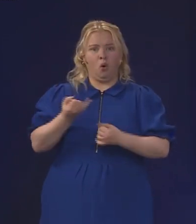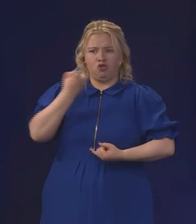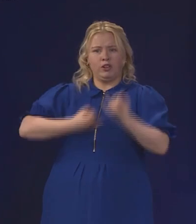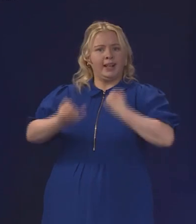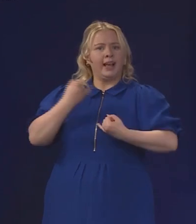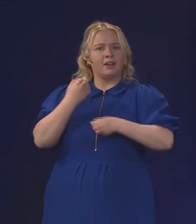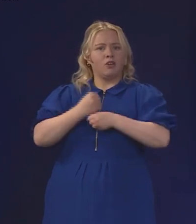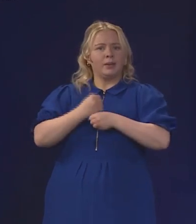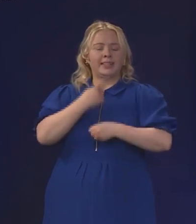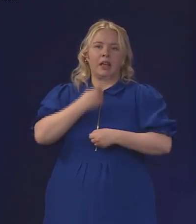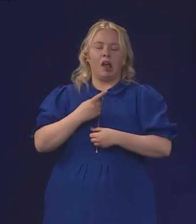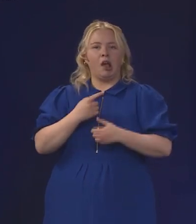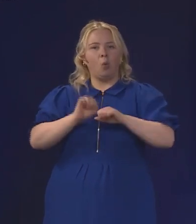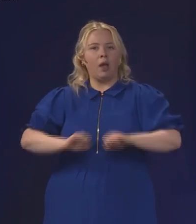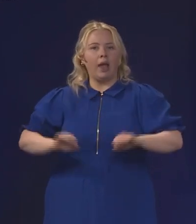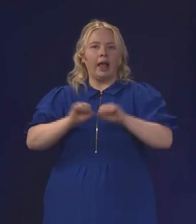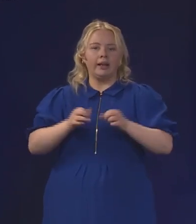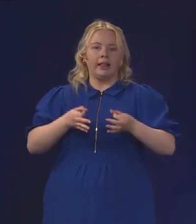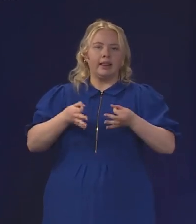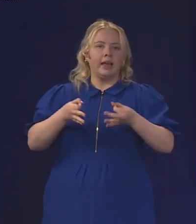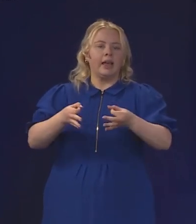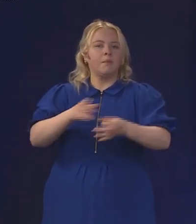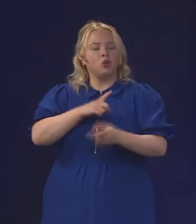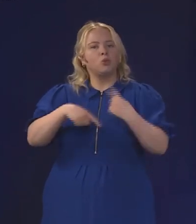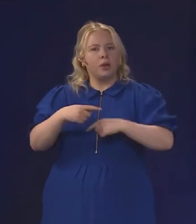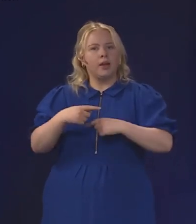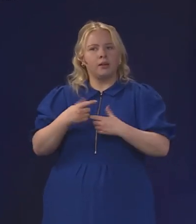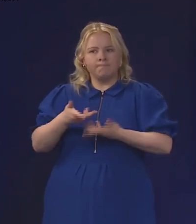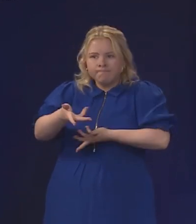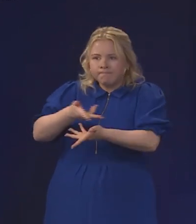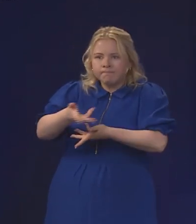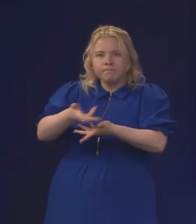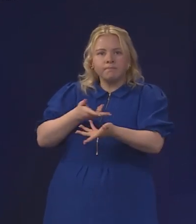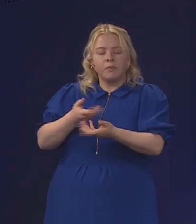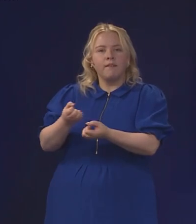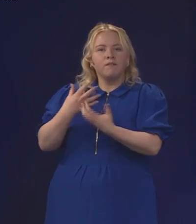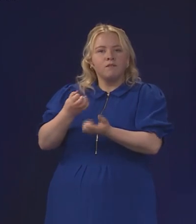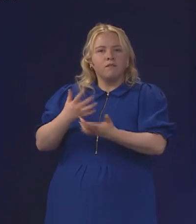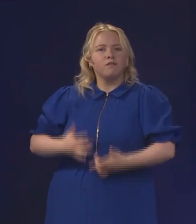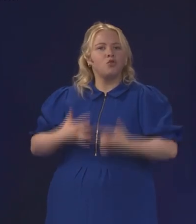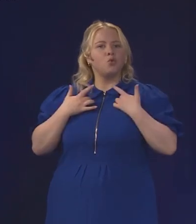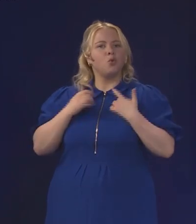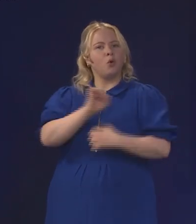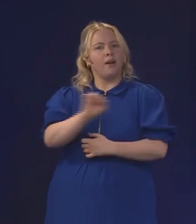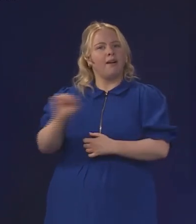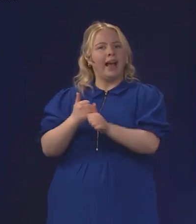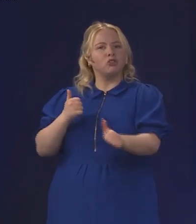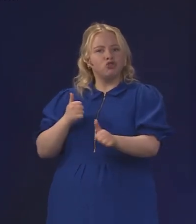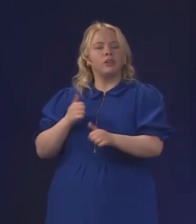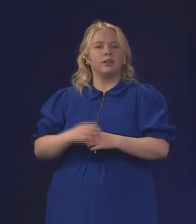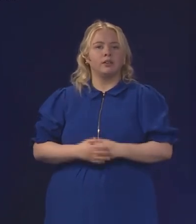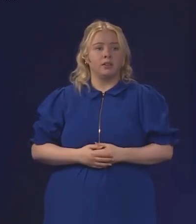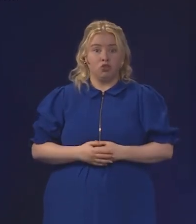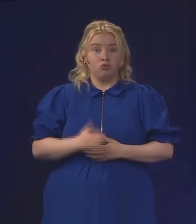would be described as delays as we have taken the time to listen to the views of industry and just in